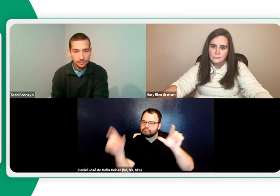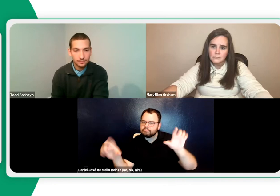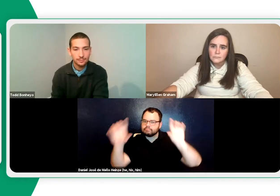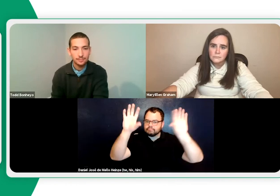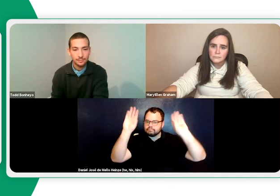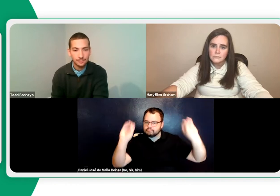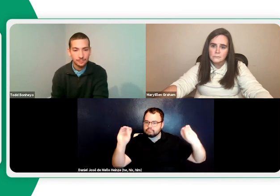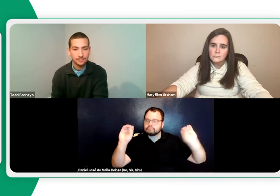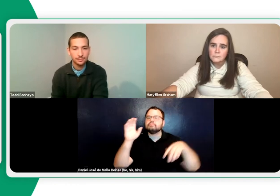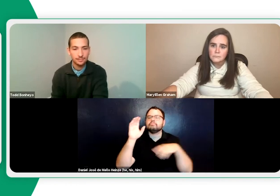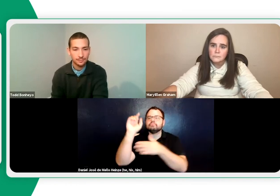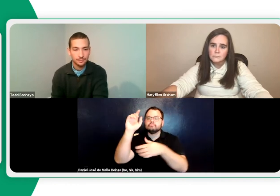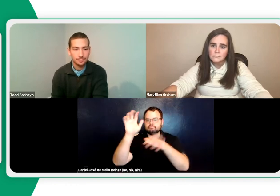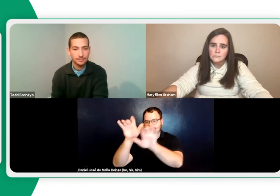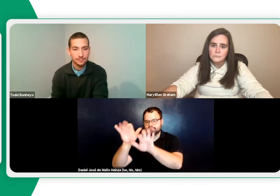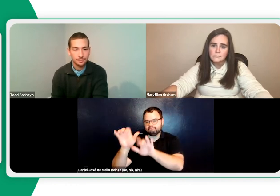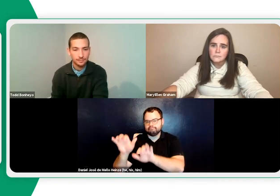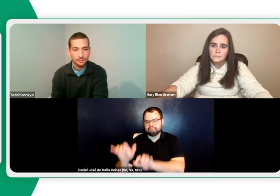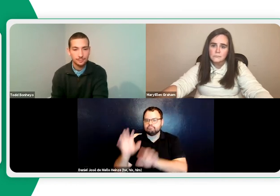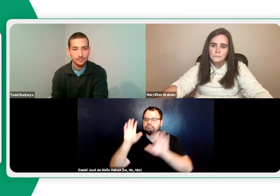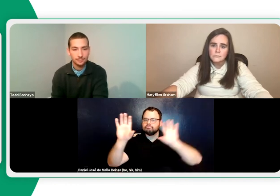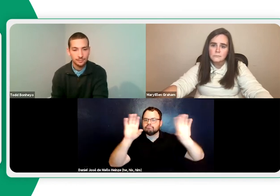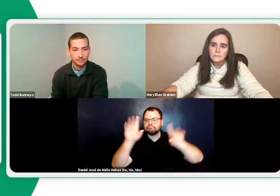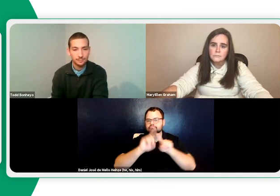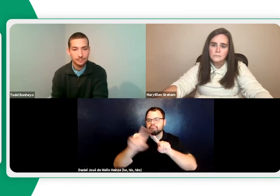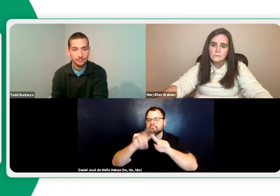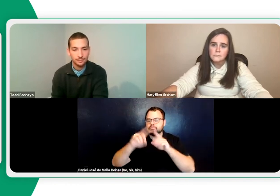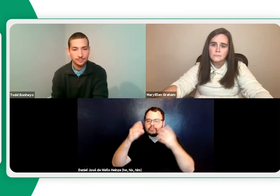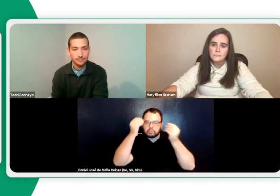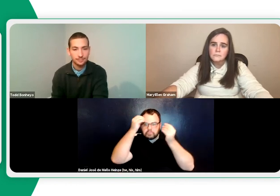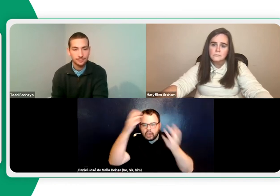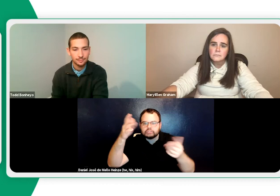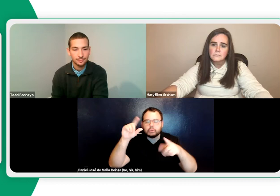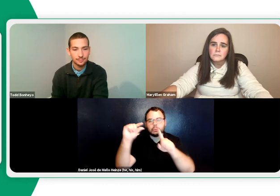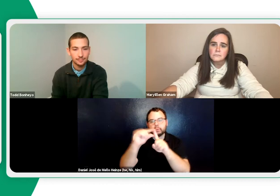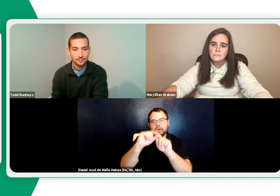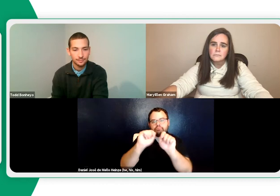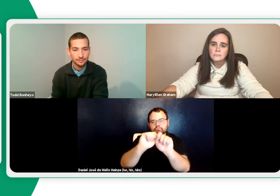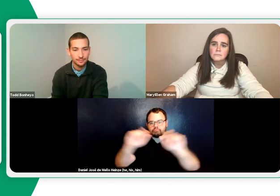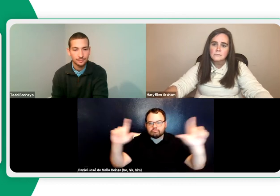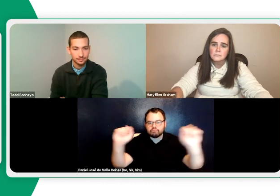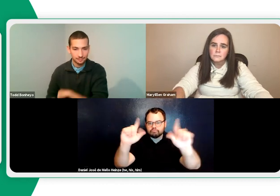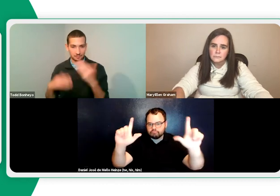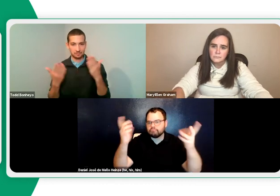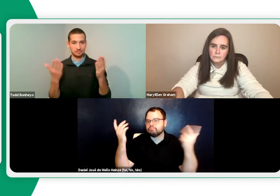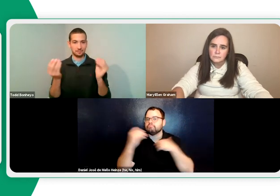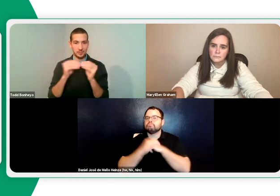they would on a poster, and write text where they want to type it on the slides. They have different